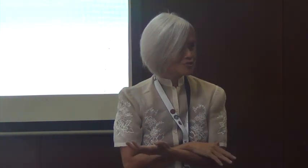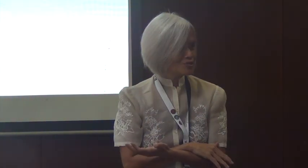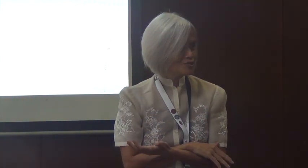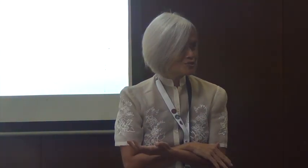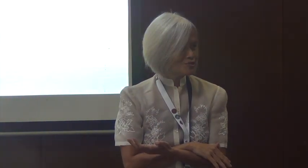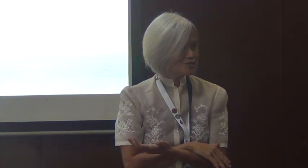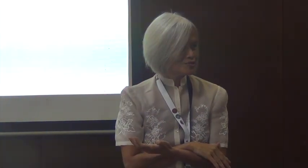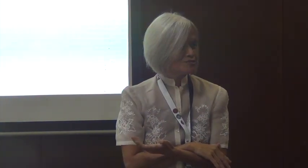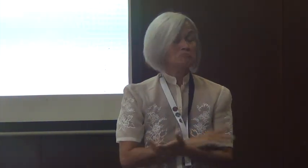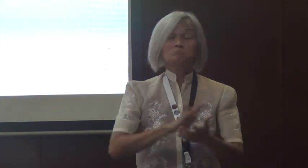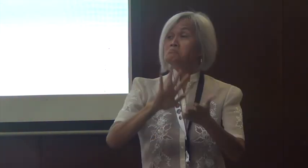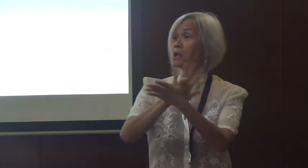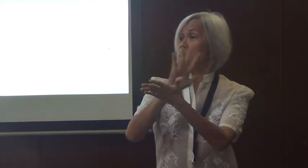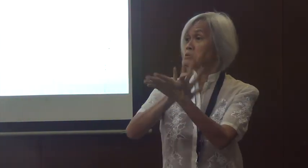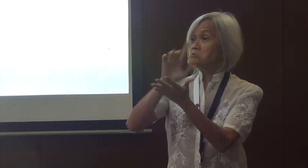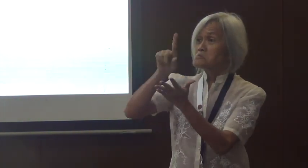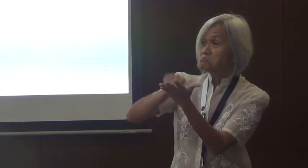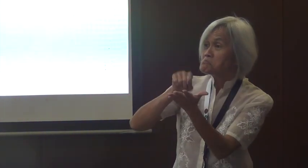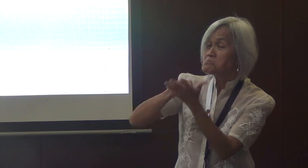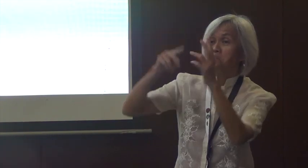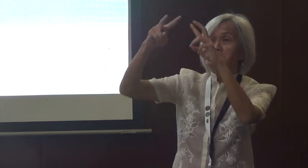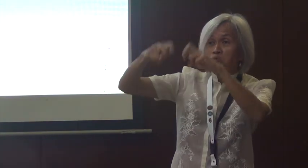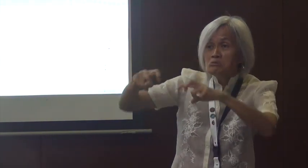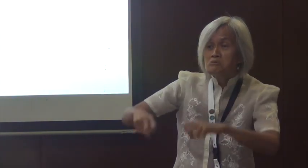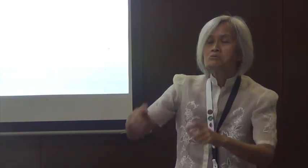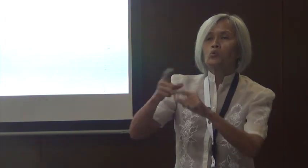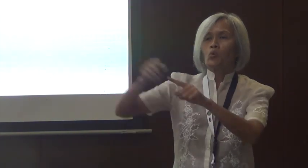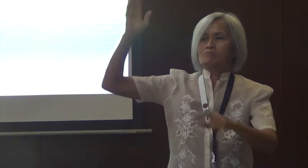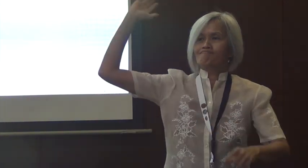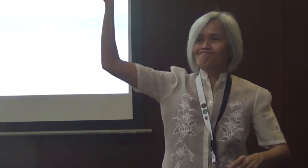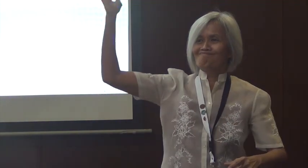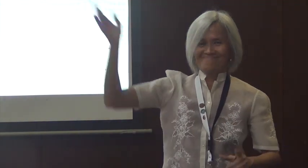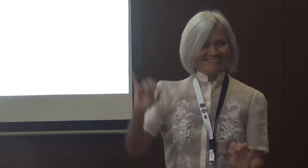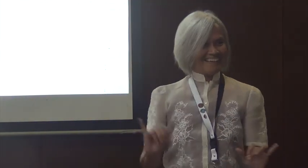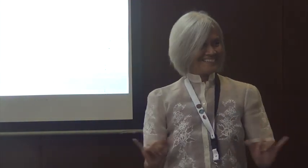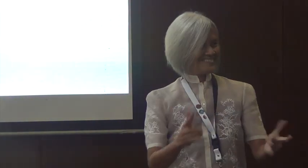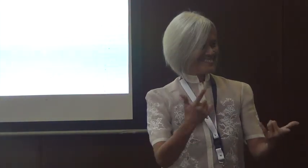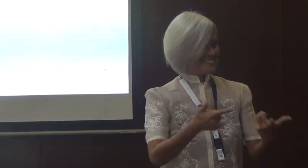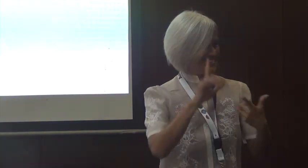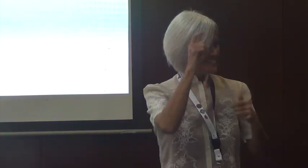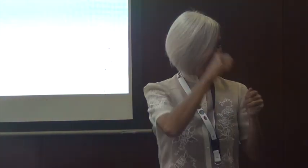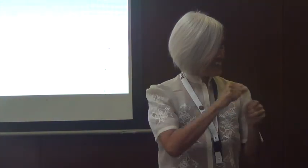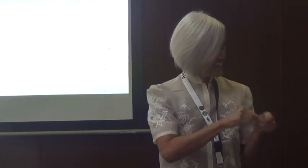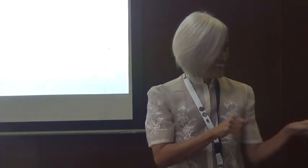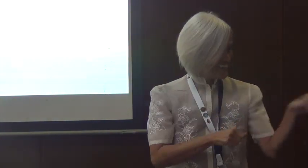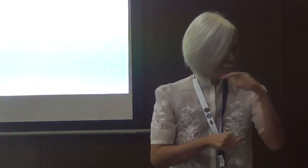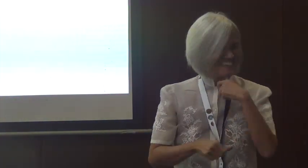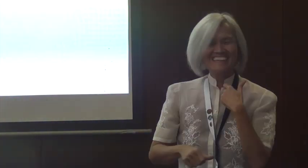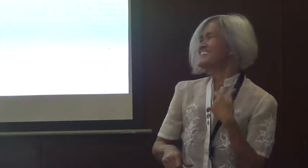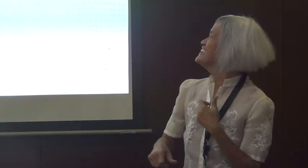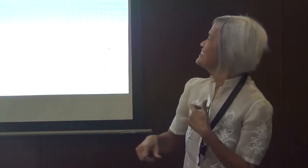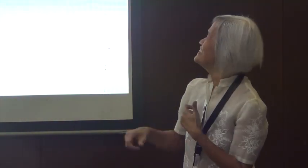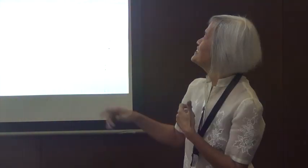different papers that have been produced, 53 of them. So 53 lectures and researches done.